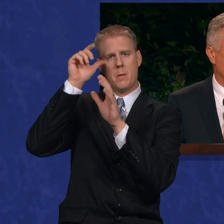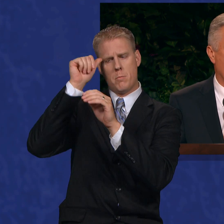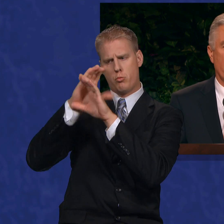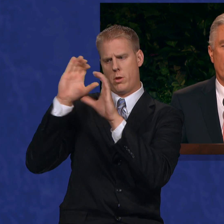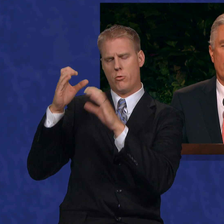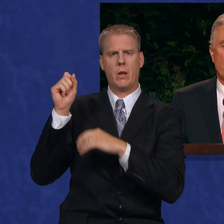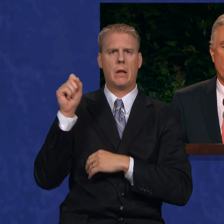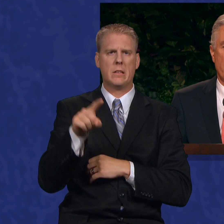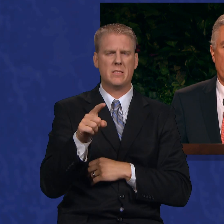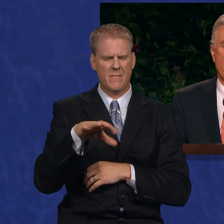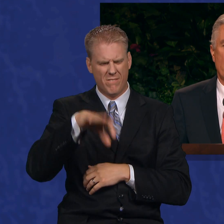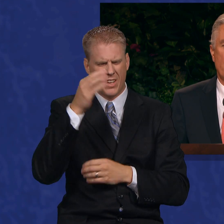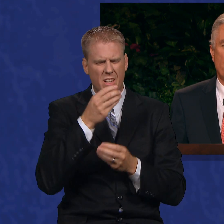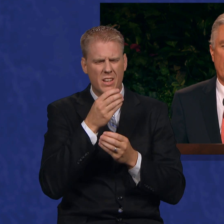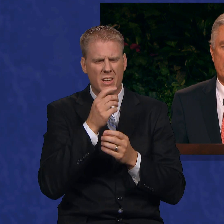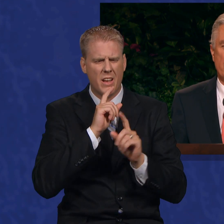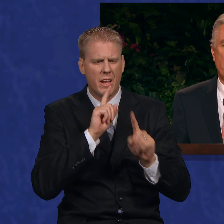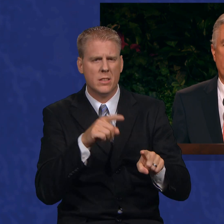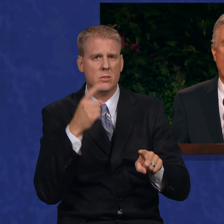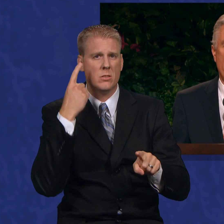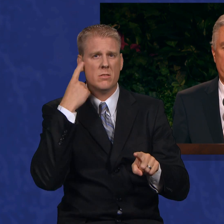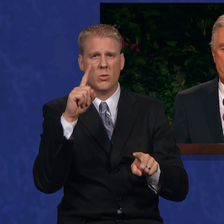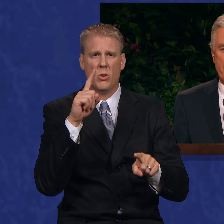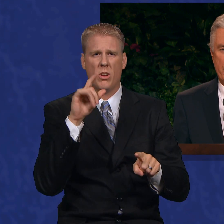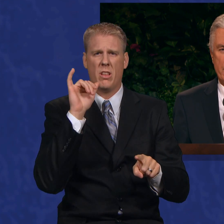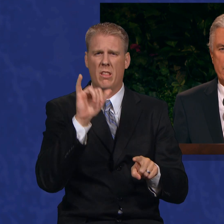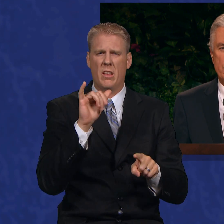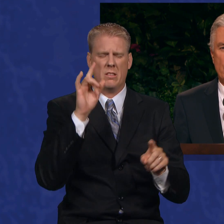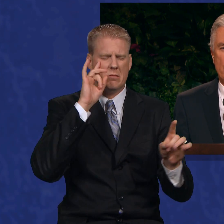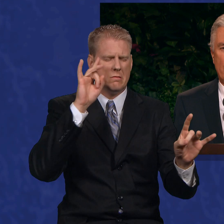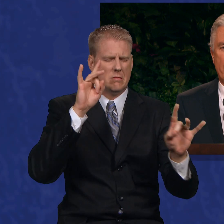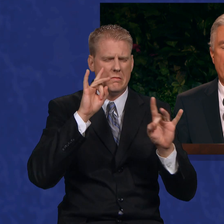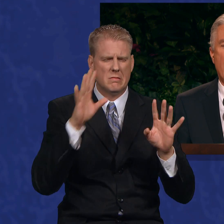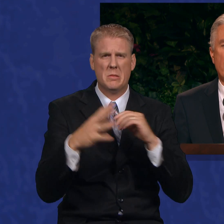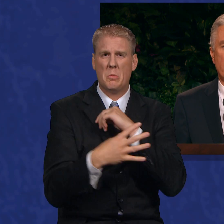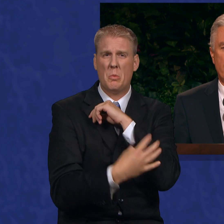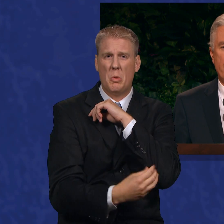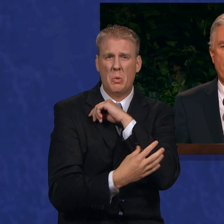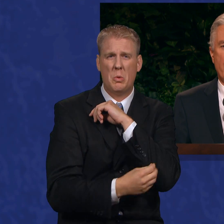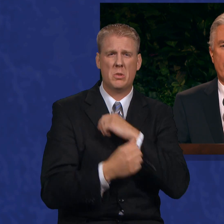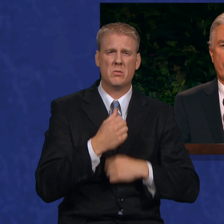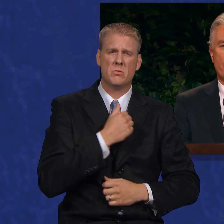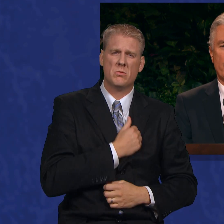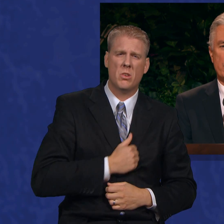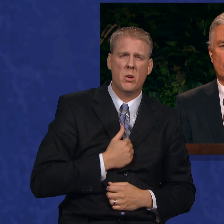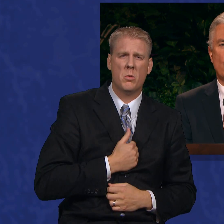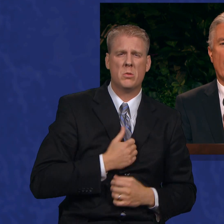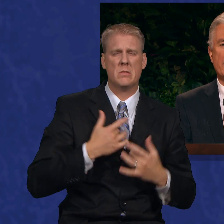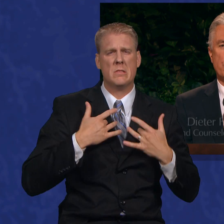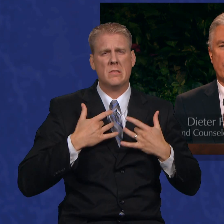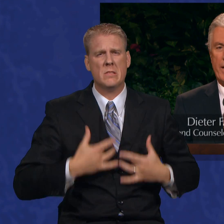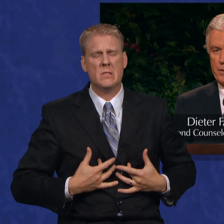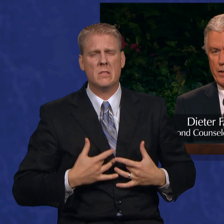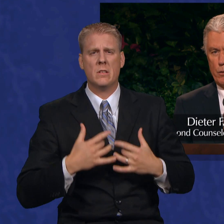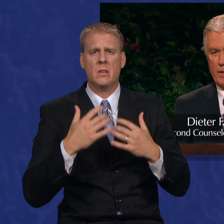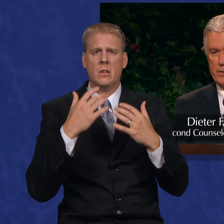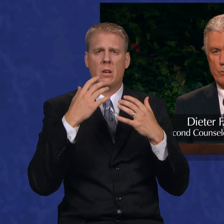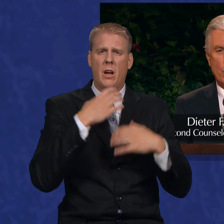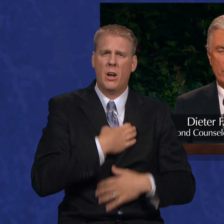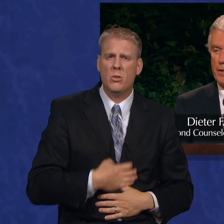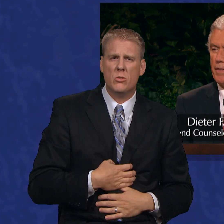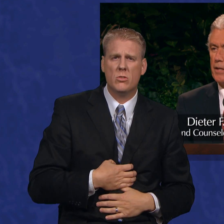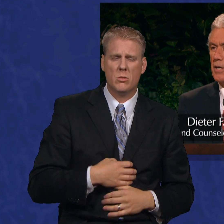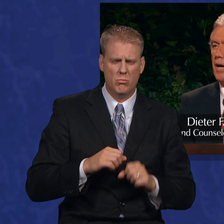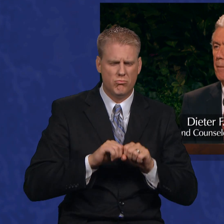answer to the oppressive poverty, sorrow, and hunger that were so widespread across